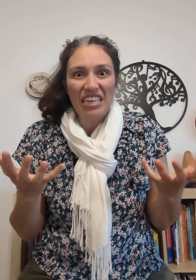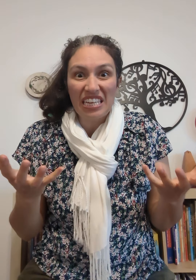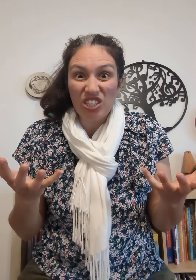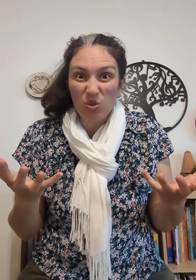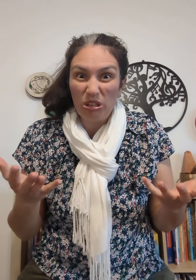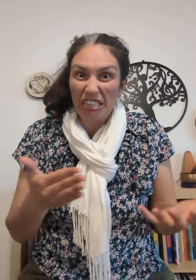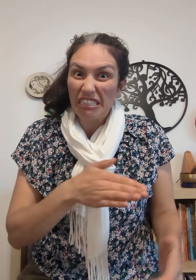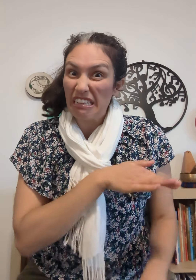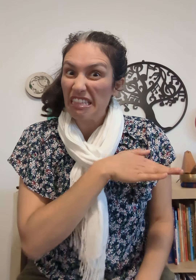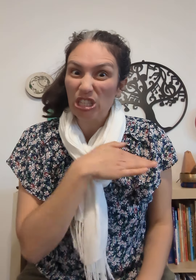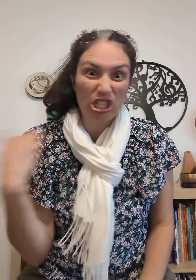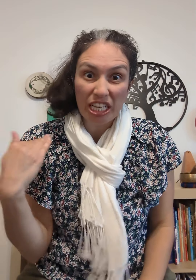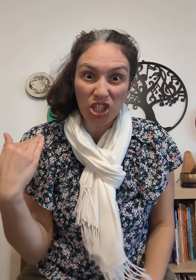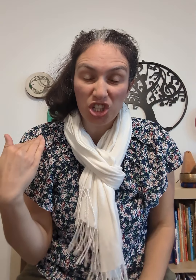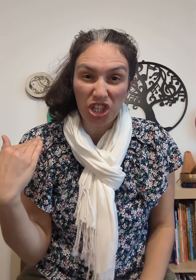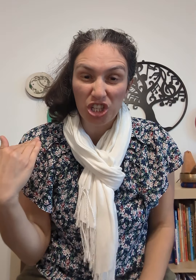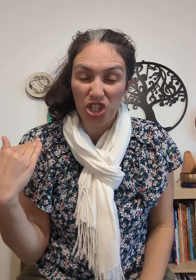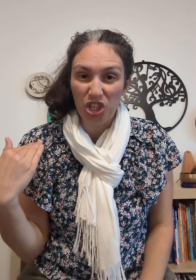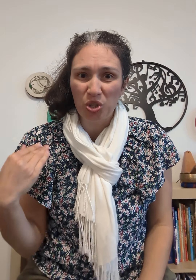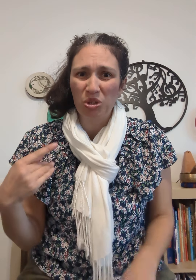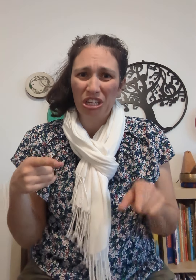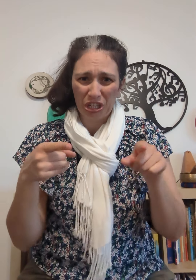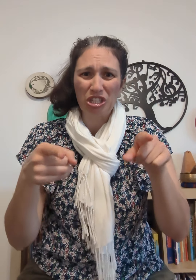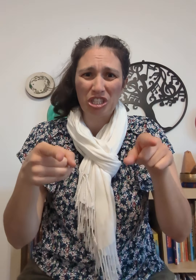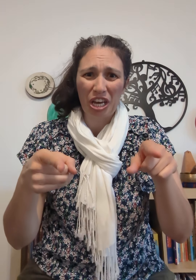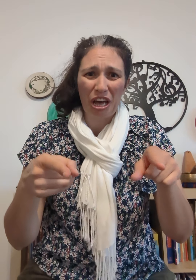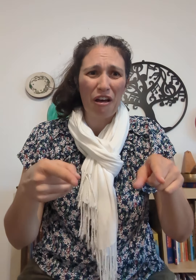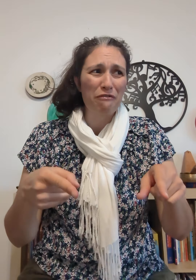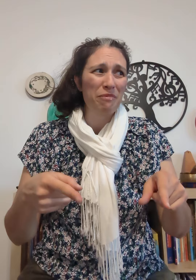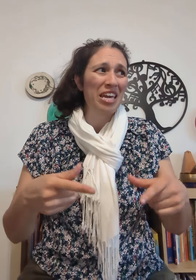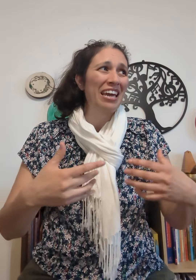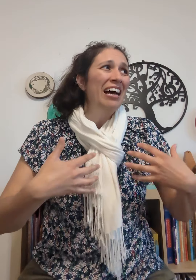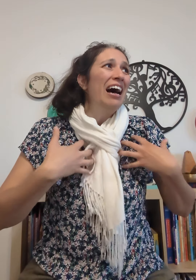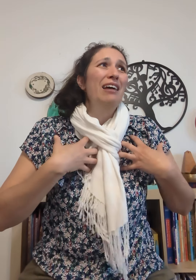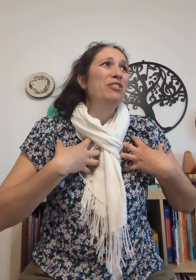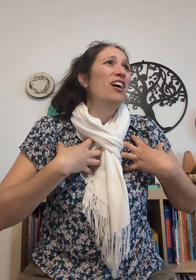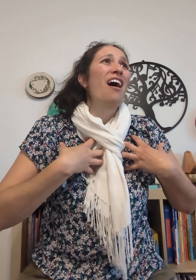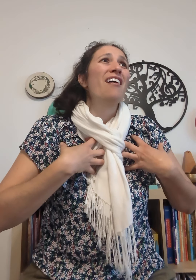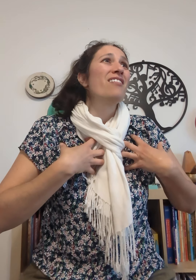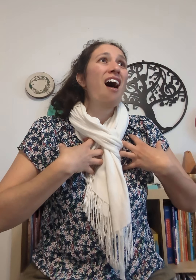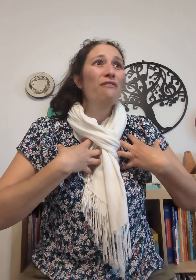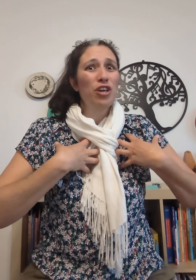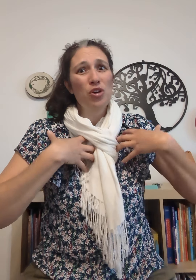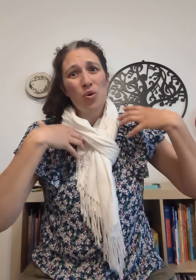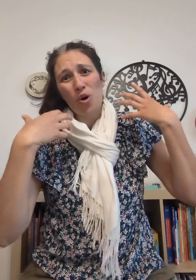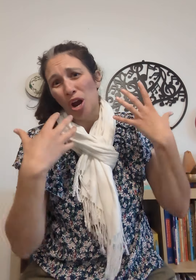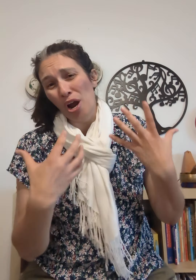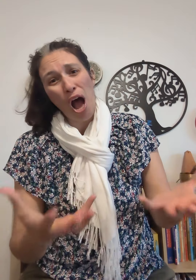is worse, there's zilch to do. You're sick of me, I'm tired of you. We're